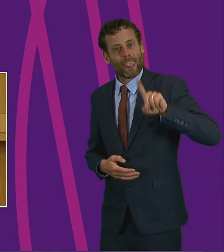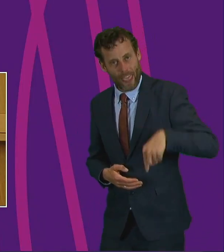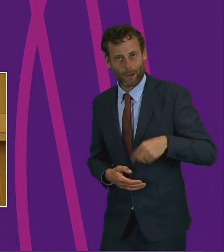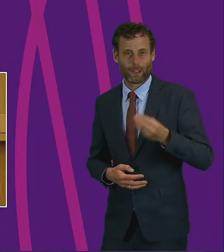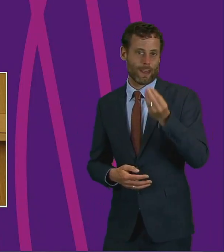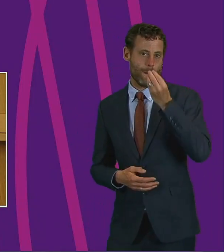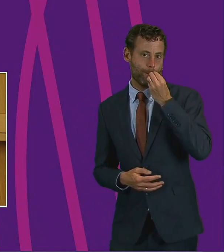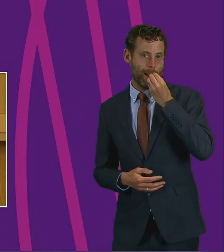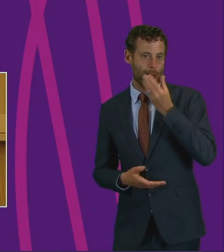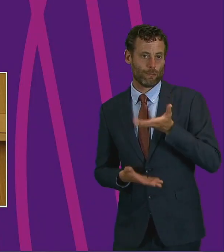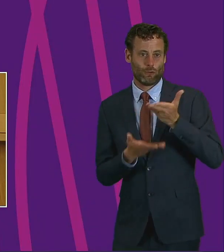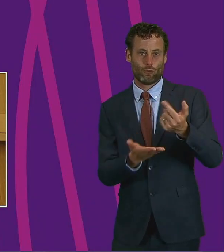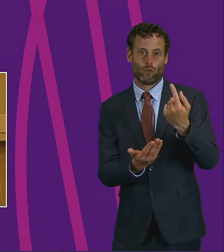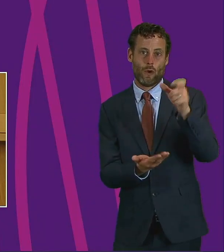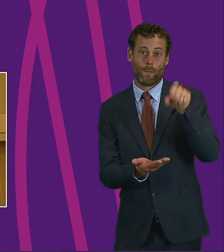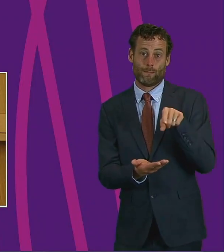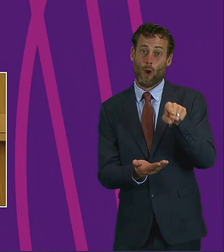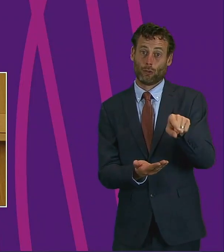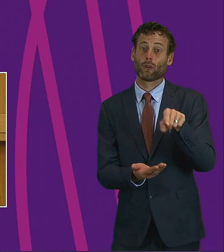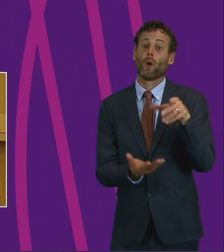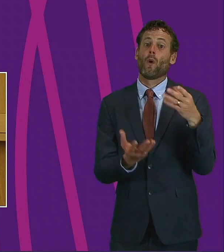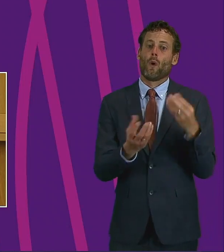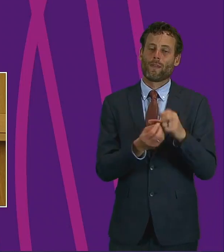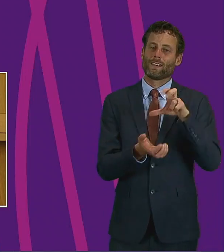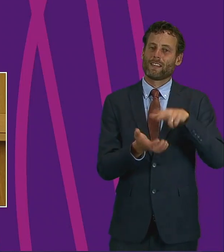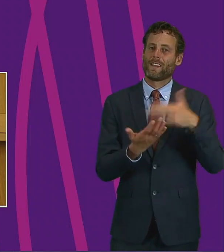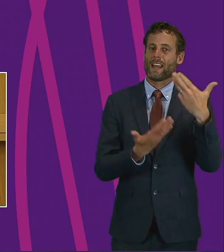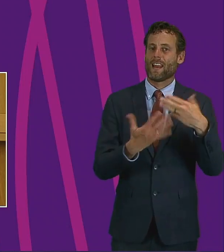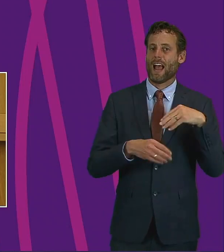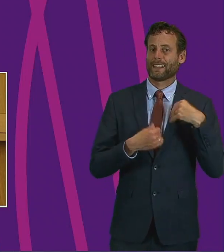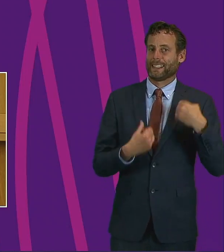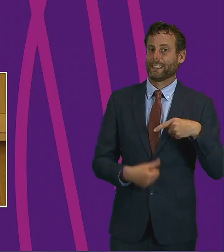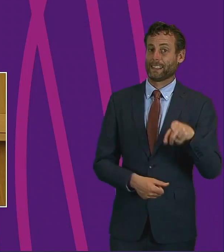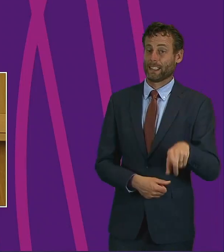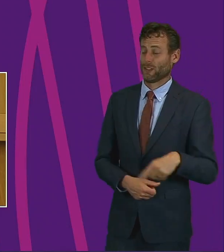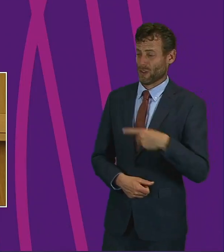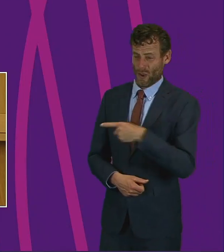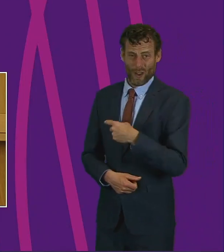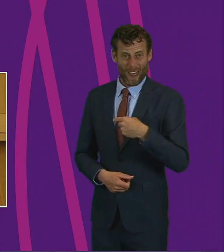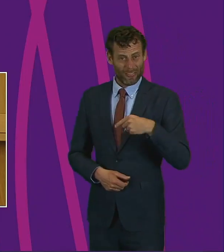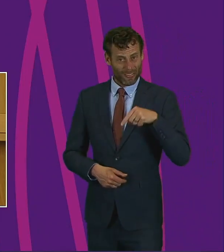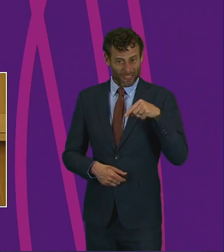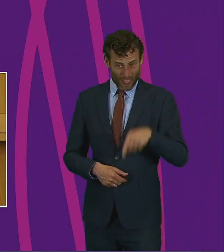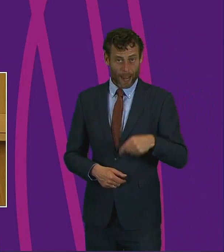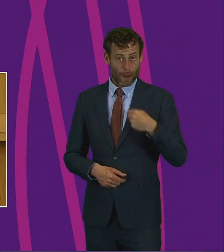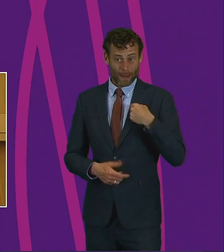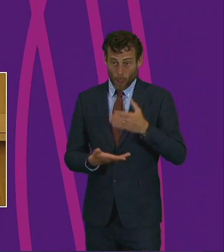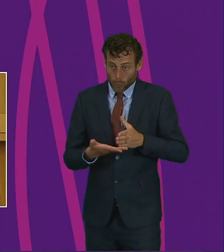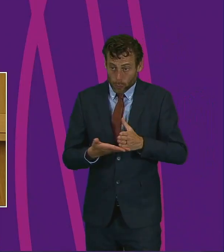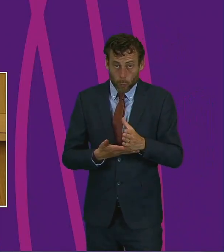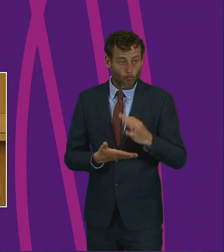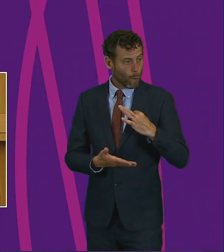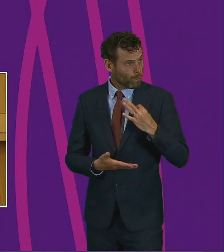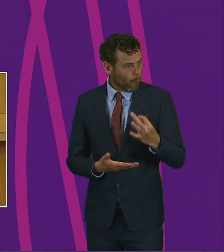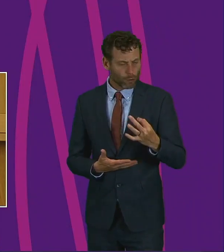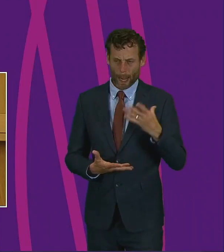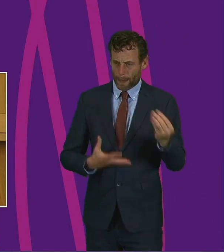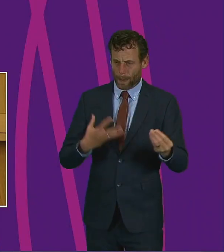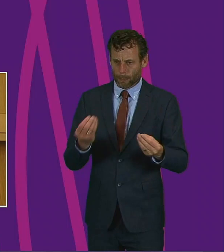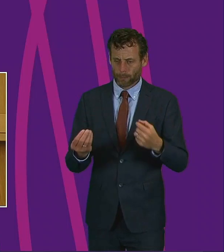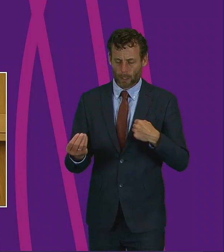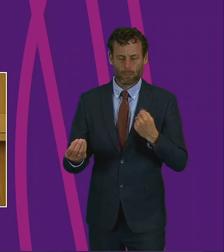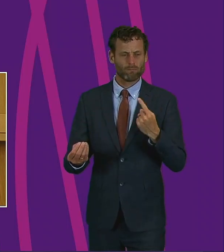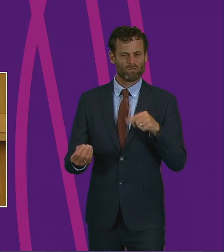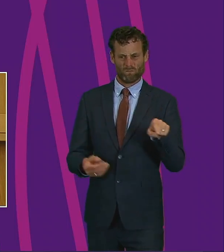isolating with COVID-19 symptoms. Presiding officer, that experience of driving meals all over West Edinburgh has given me a real insight into